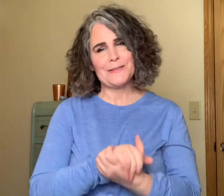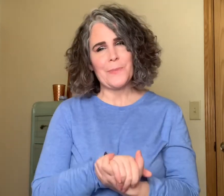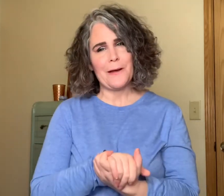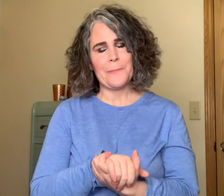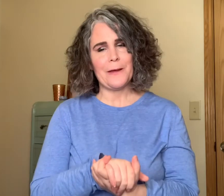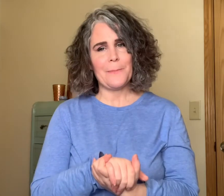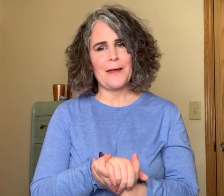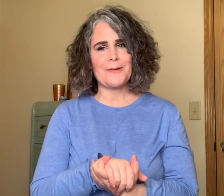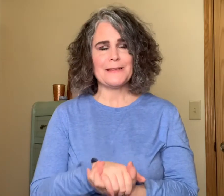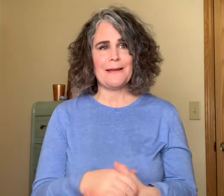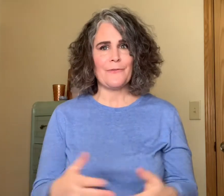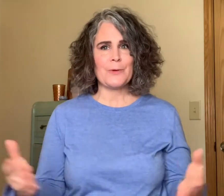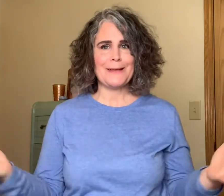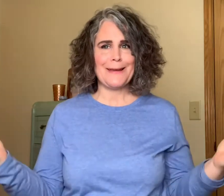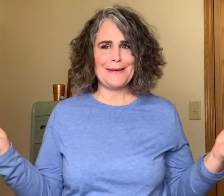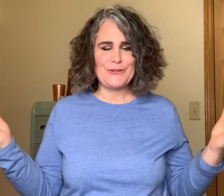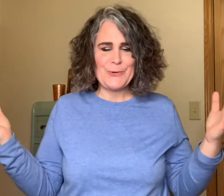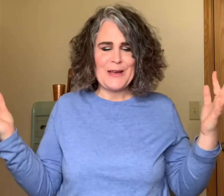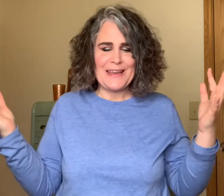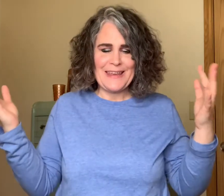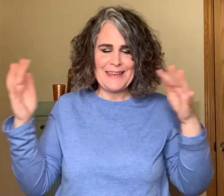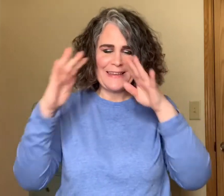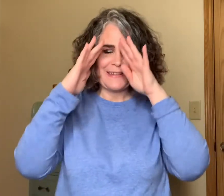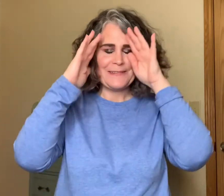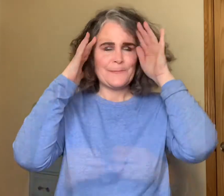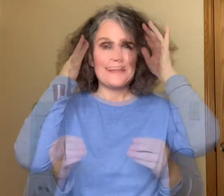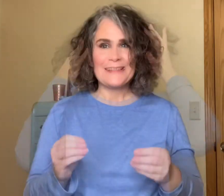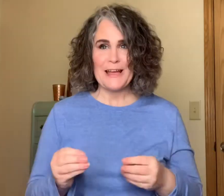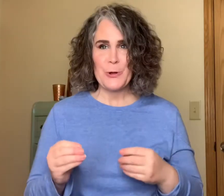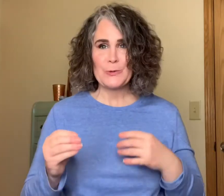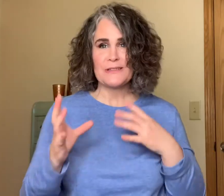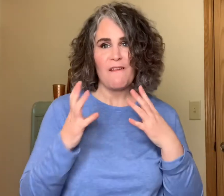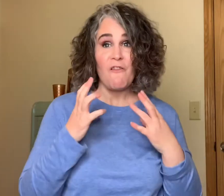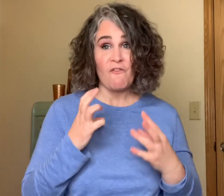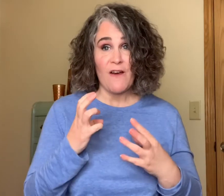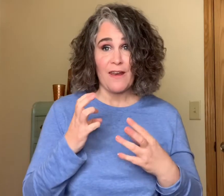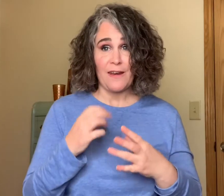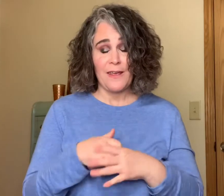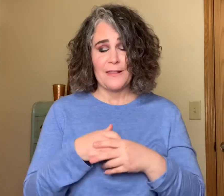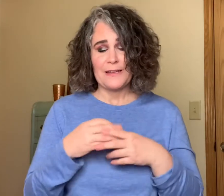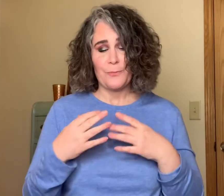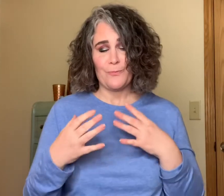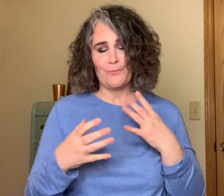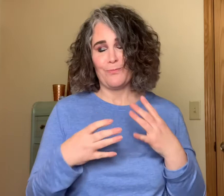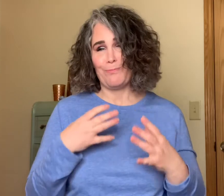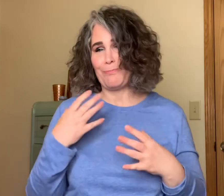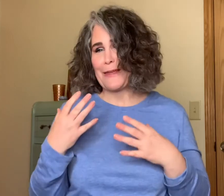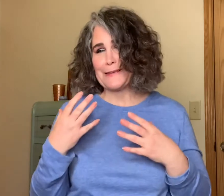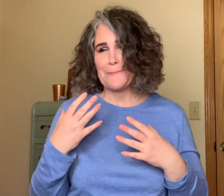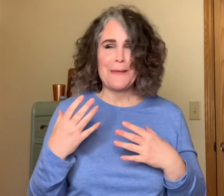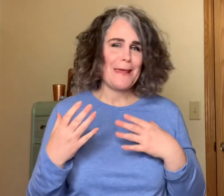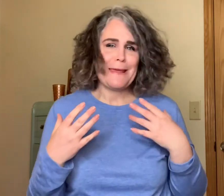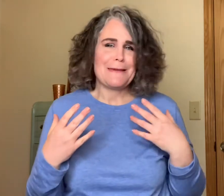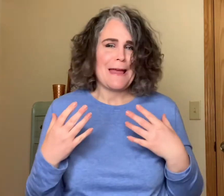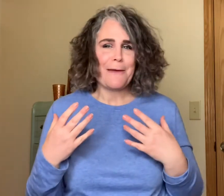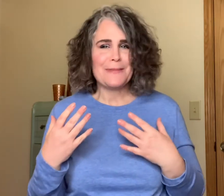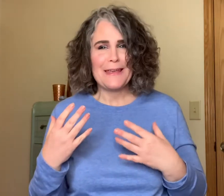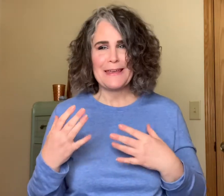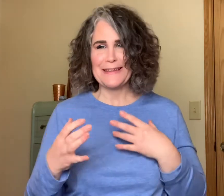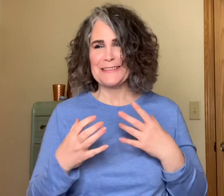pop up I was like of course I gotta try it it sounds fun the to me I'm thinking it's